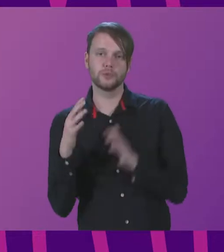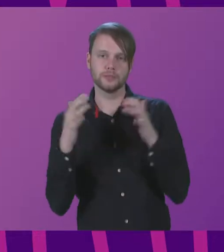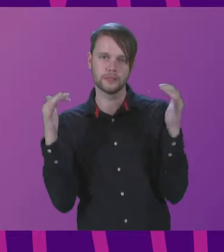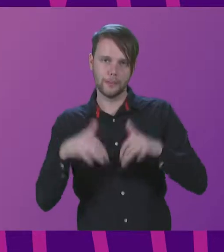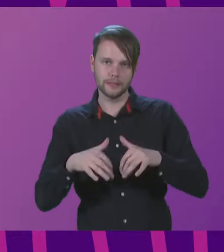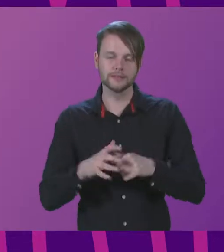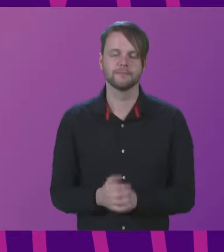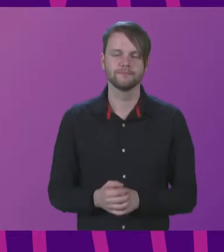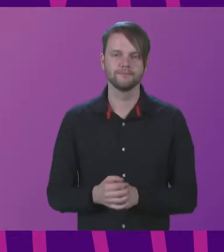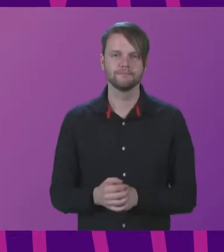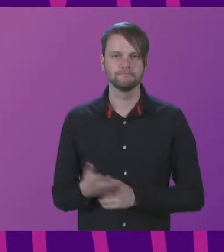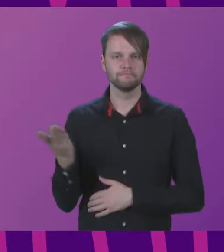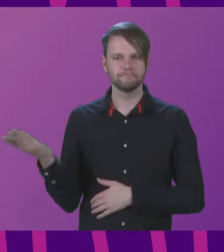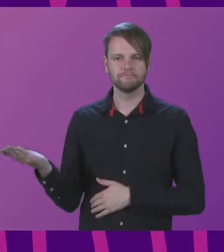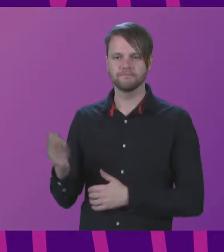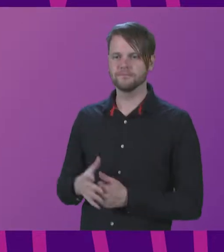Parkinson.